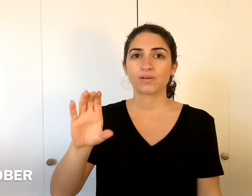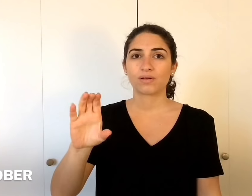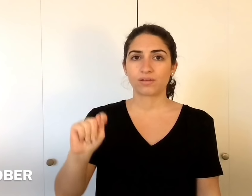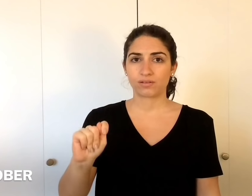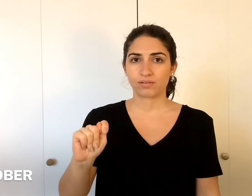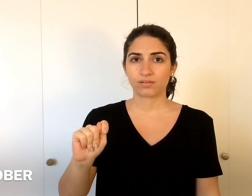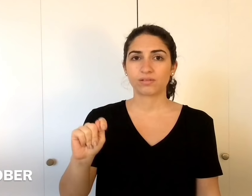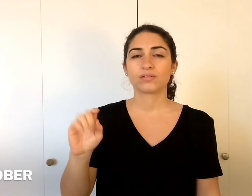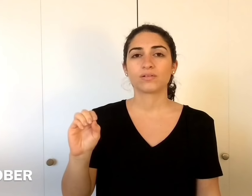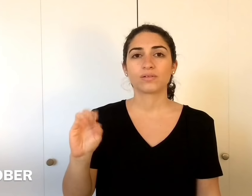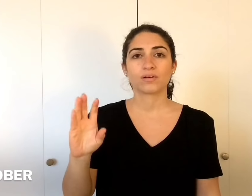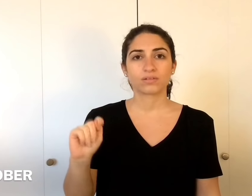October.